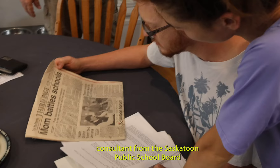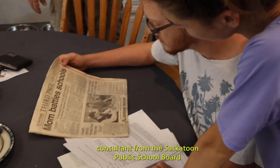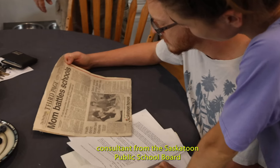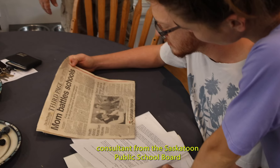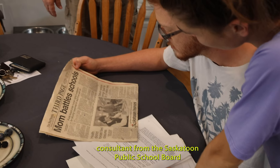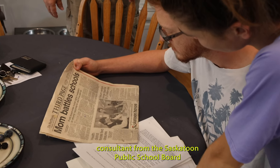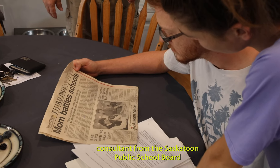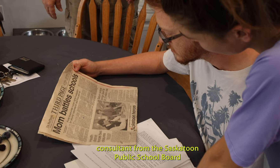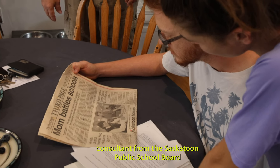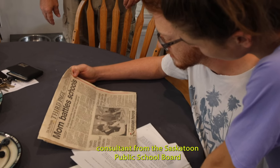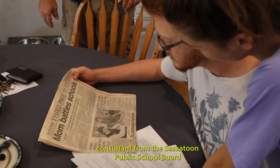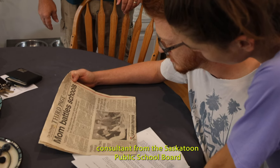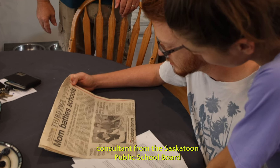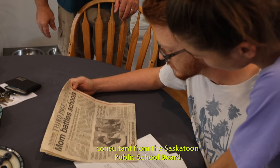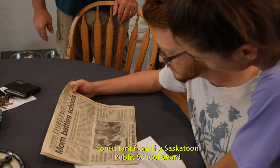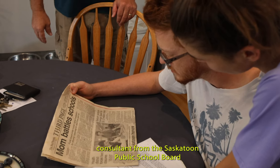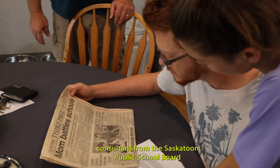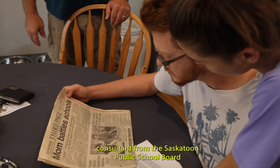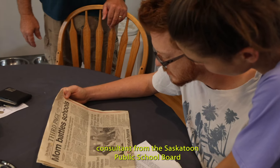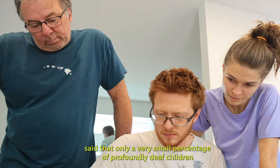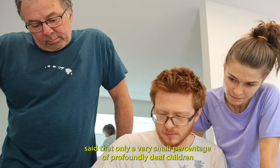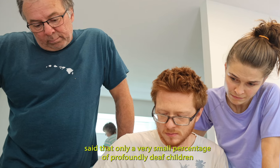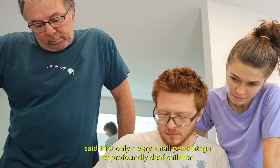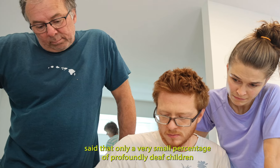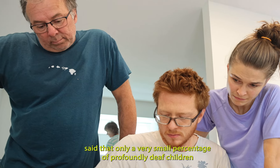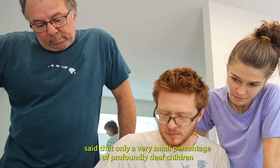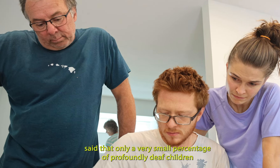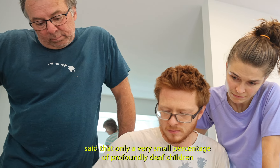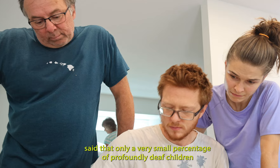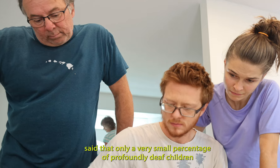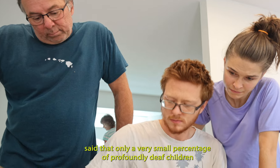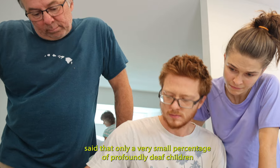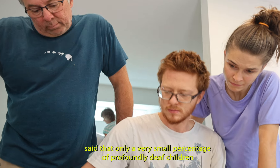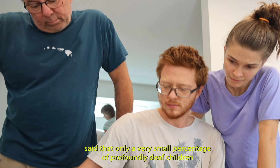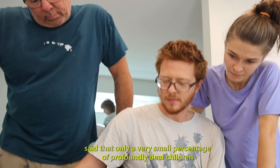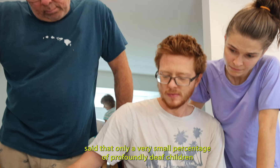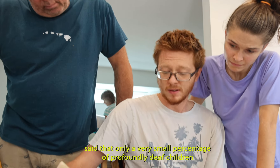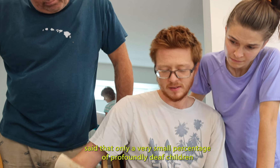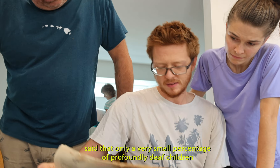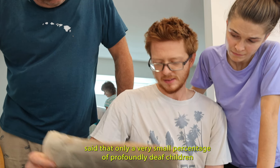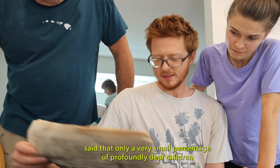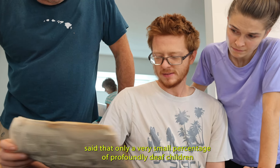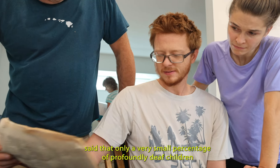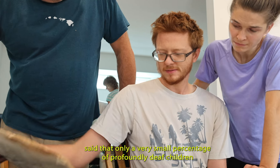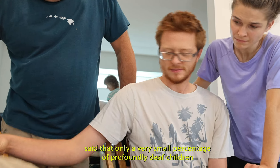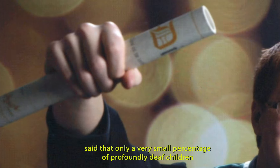the Saskatoon public school board said that only a very small percentage of profoundly deaf children